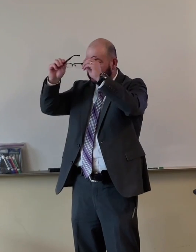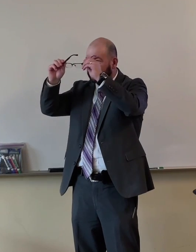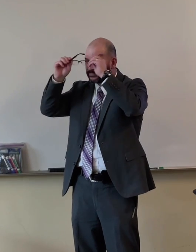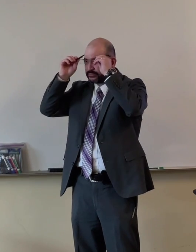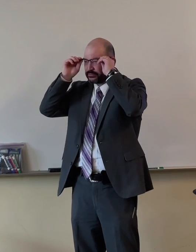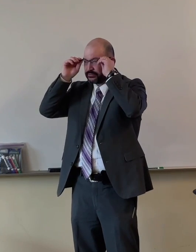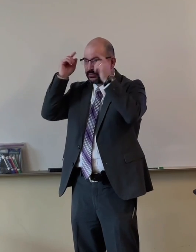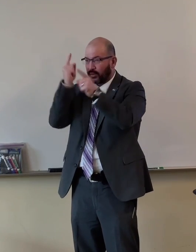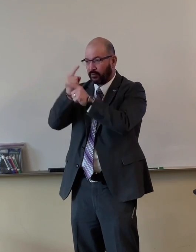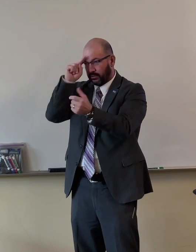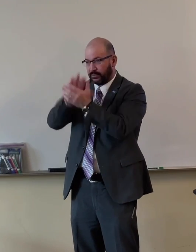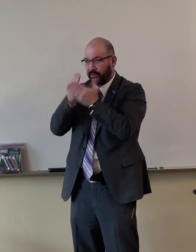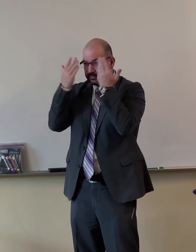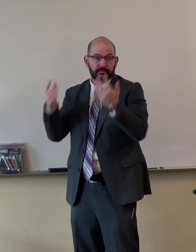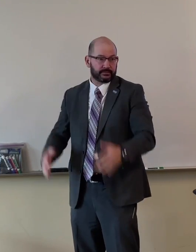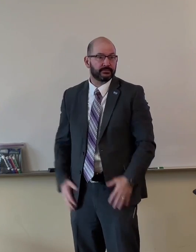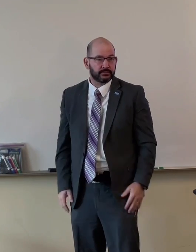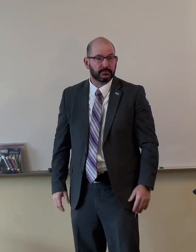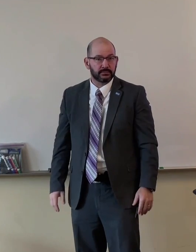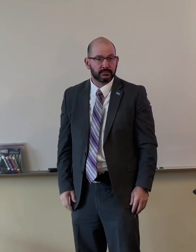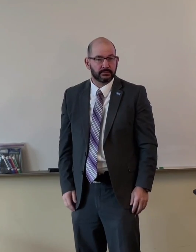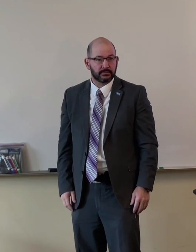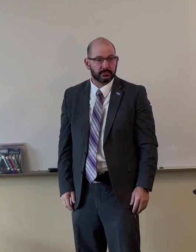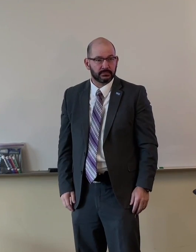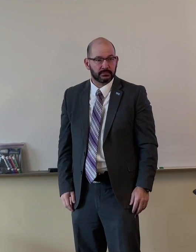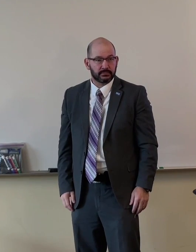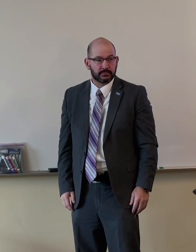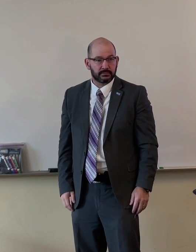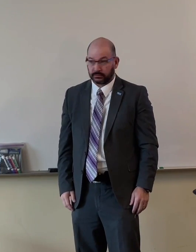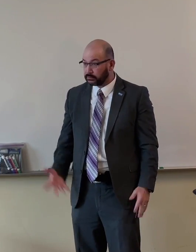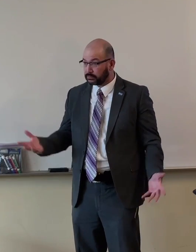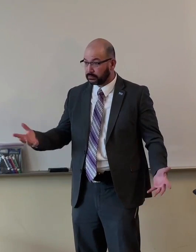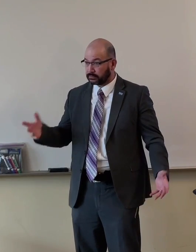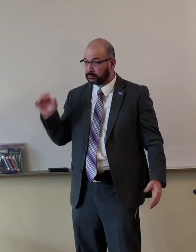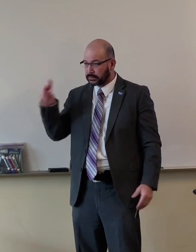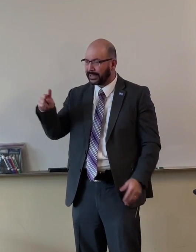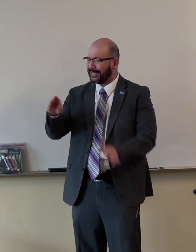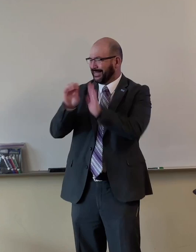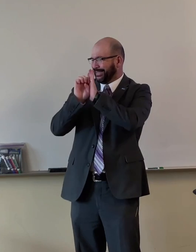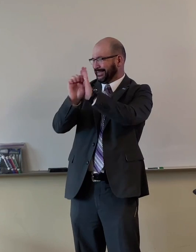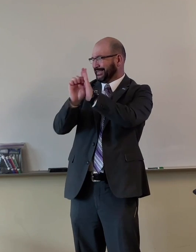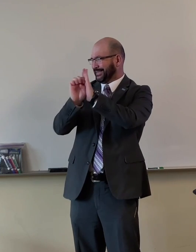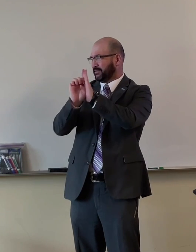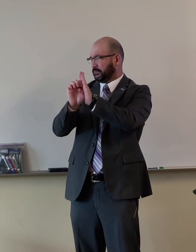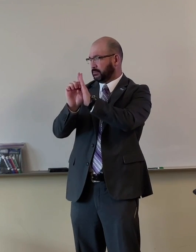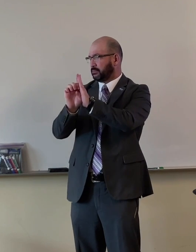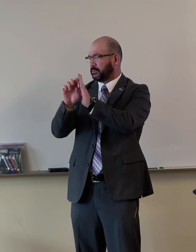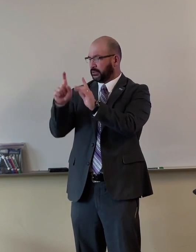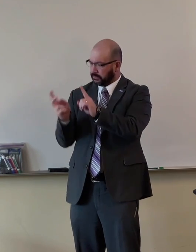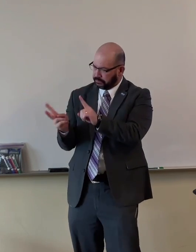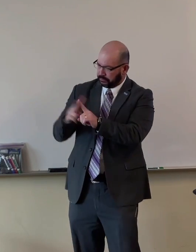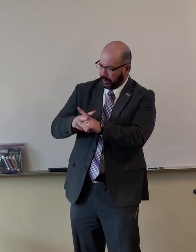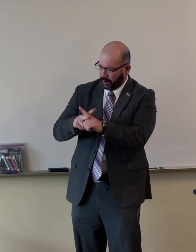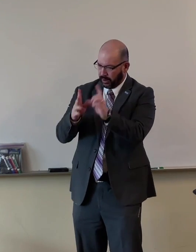But if you take your, if you don't believe the Bible, if you don't believe God, things can get out of focus. That's just an example.